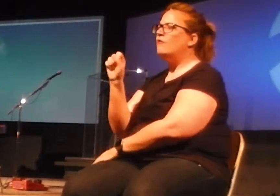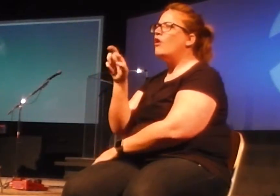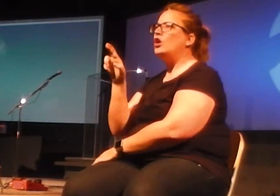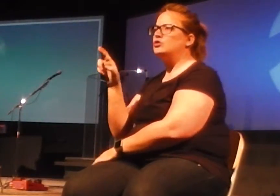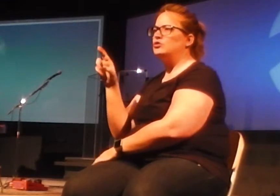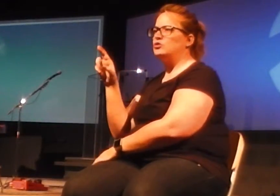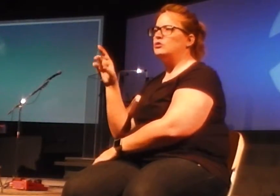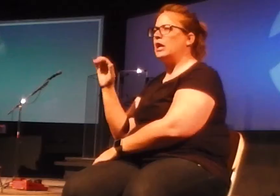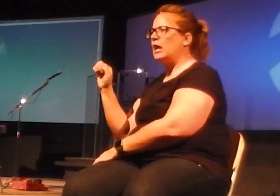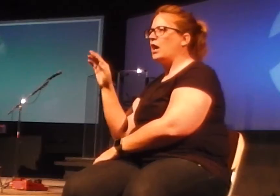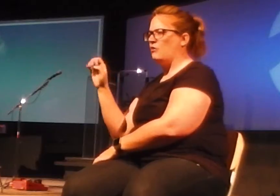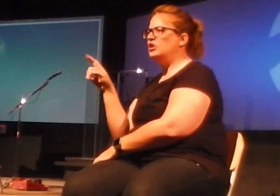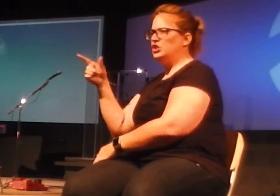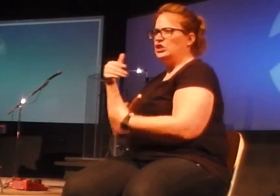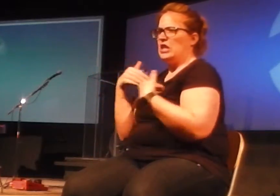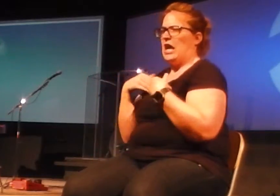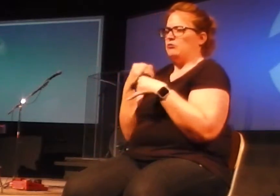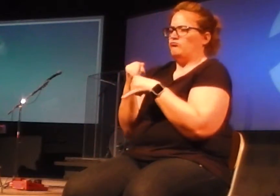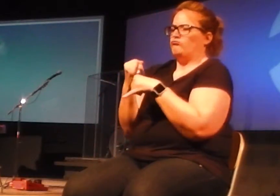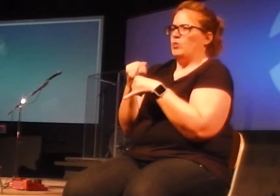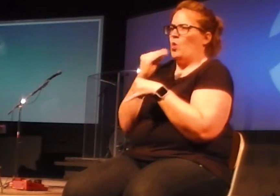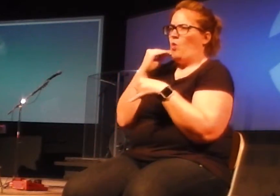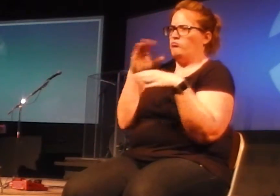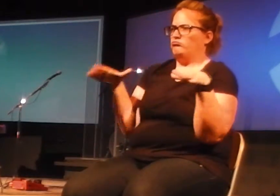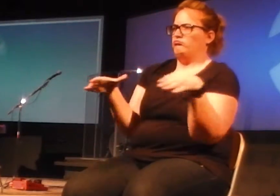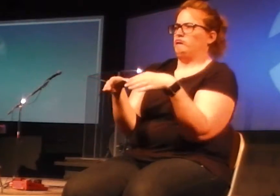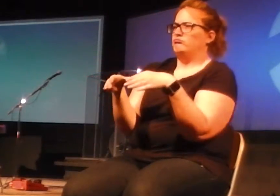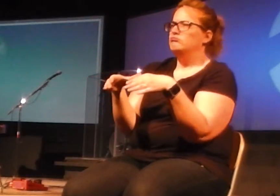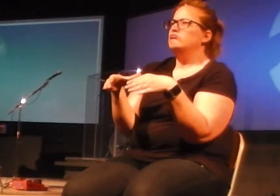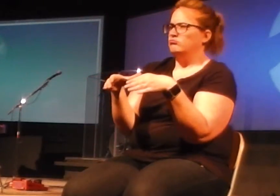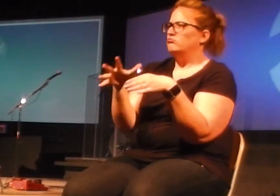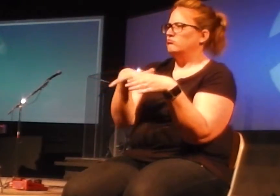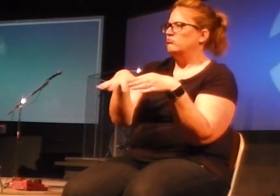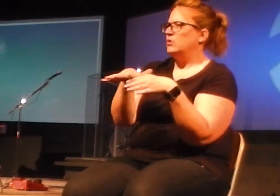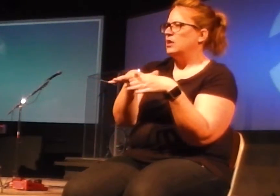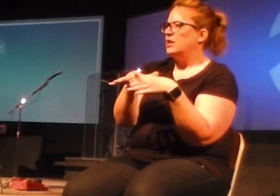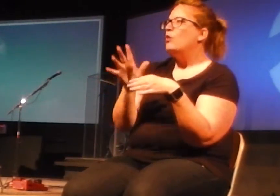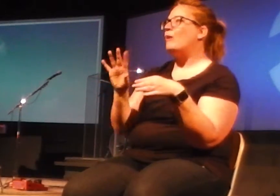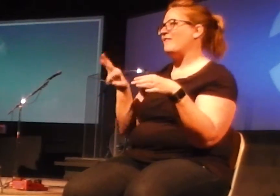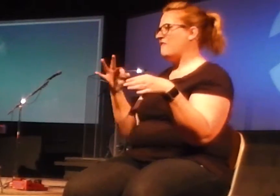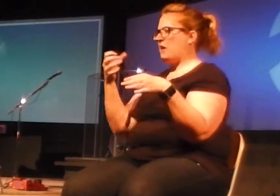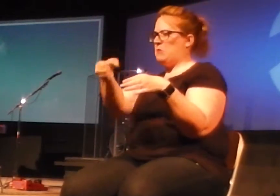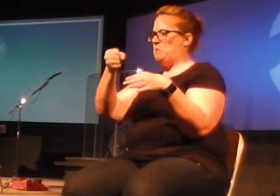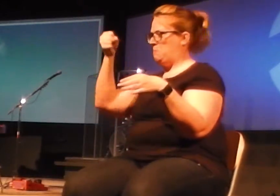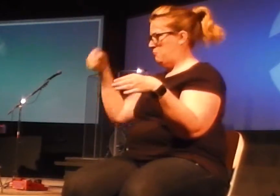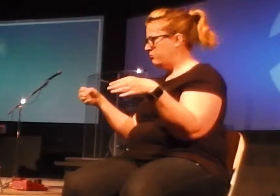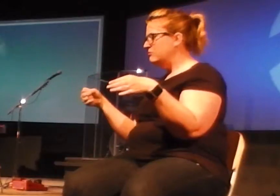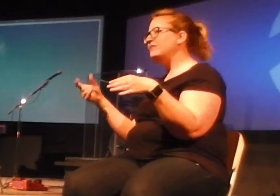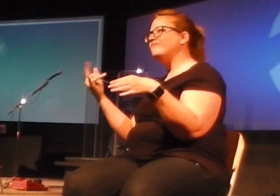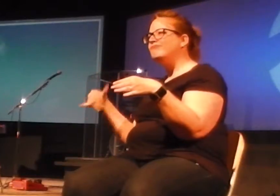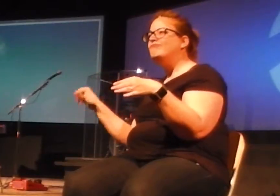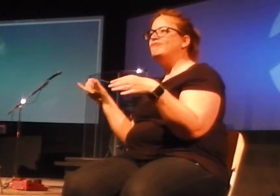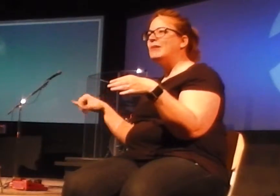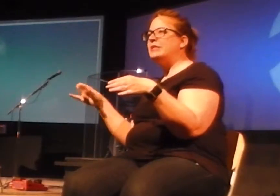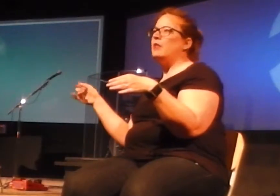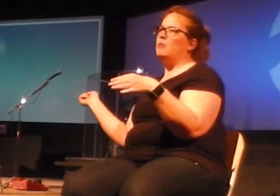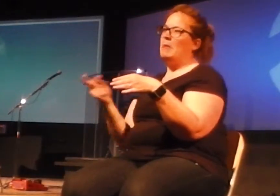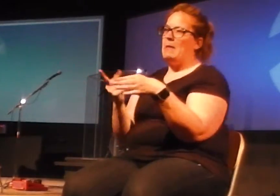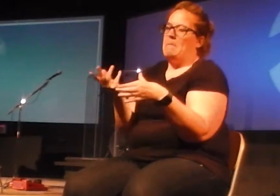here in our community for kids who have been removed from their family for a period of time. And she came